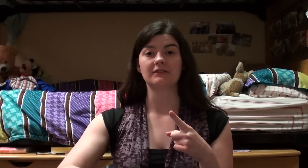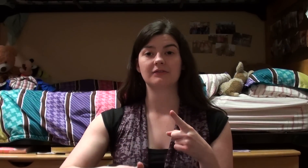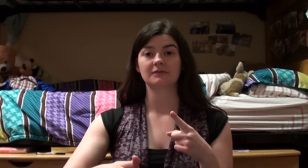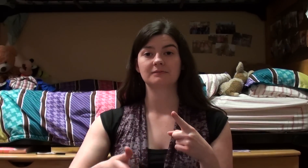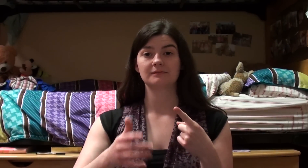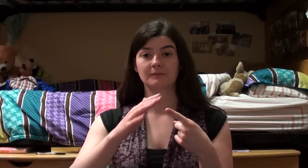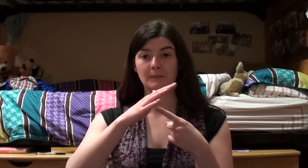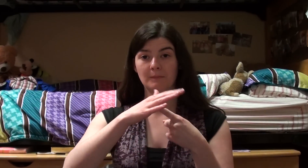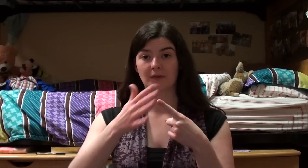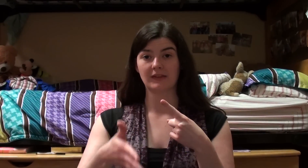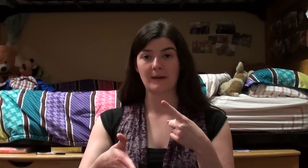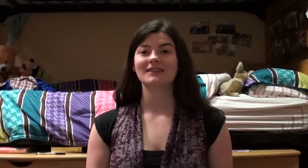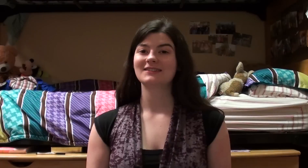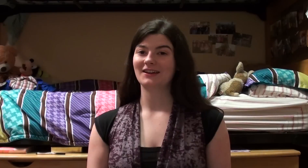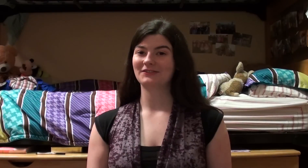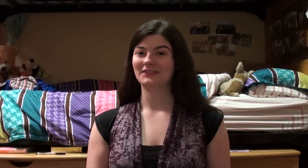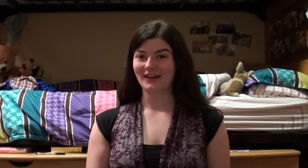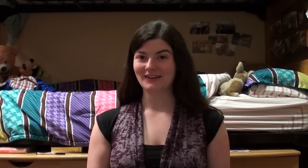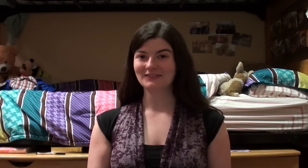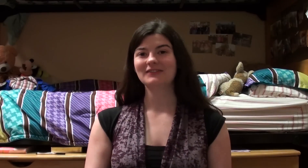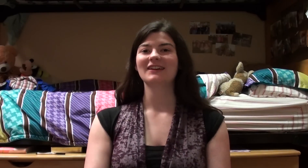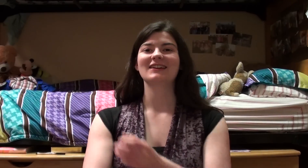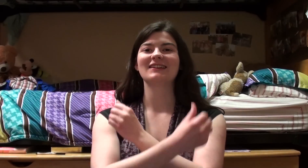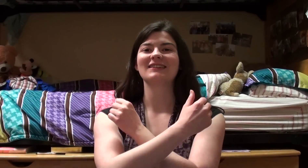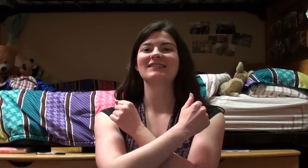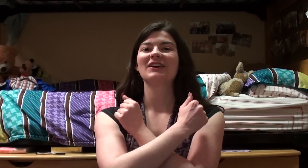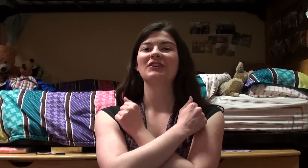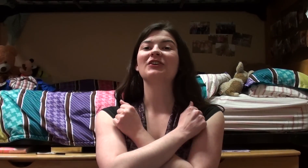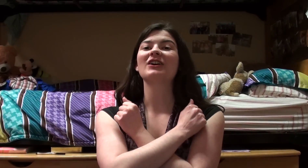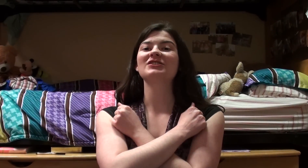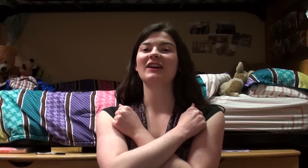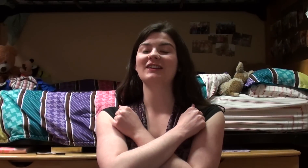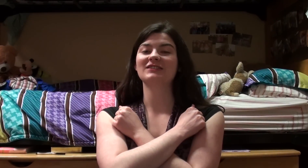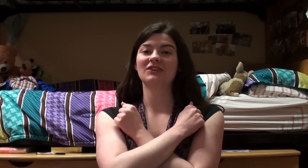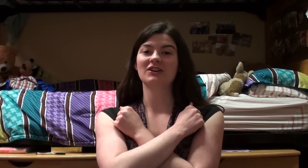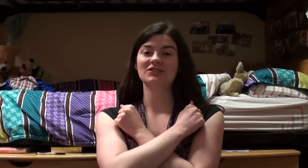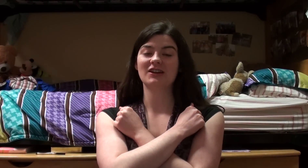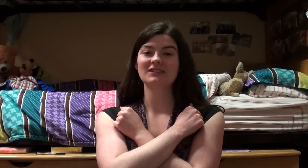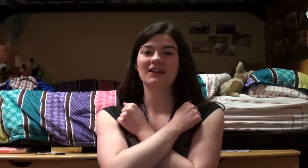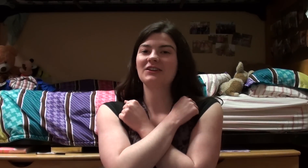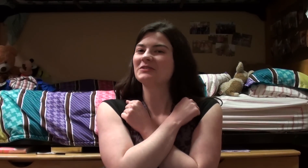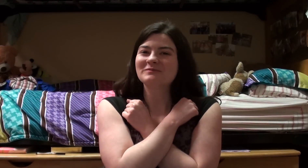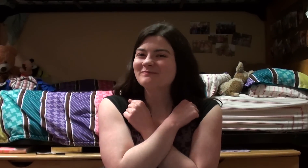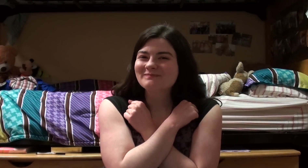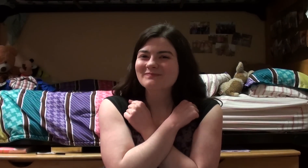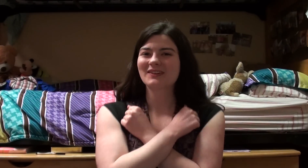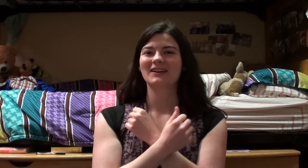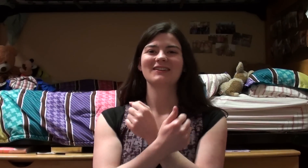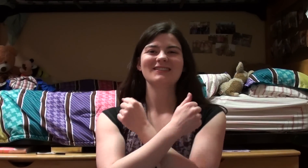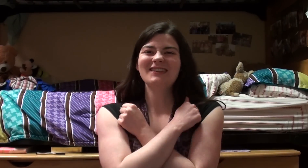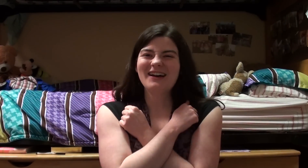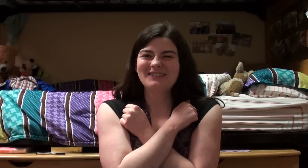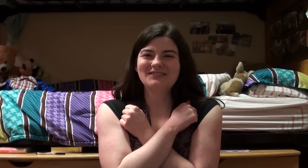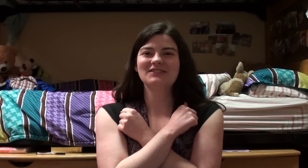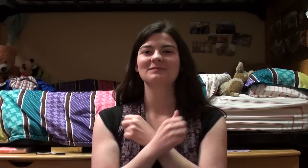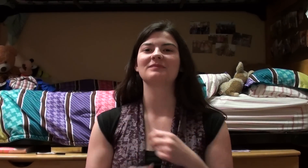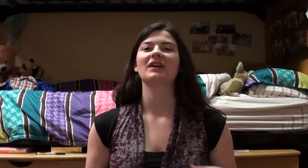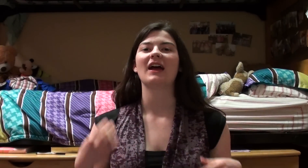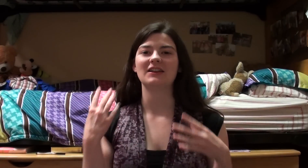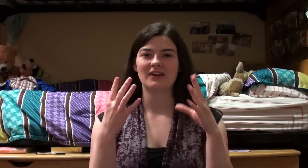leaf. Like that. The sign for love is cross your hands across your chest, and you love, and you